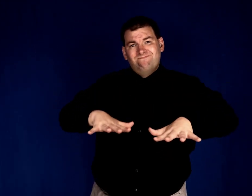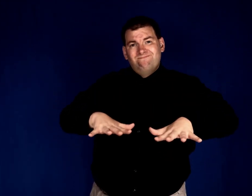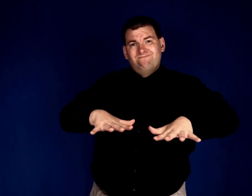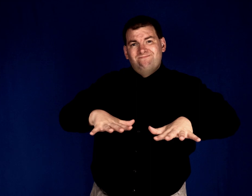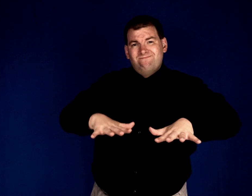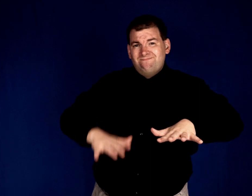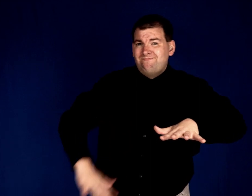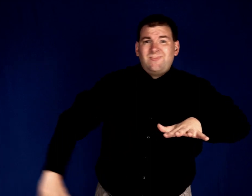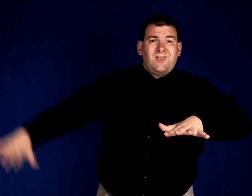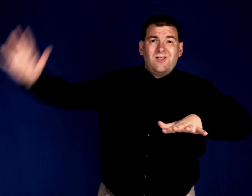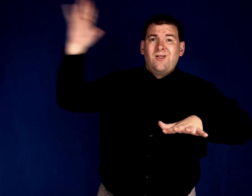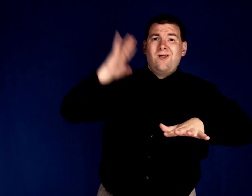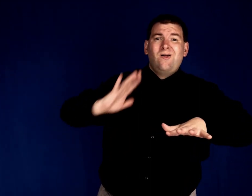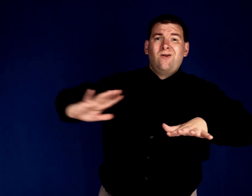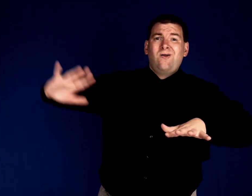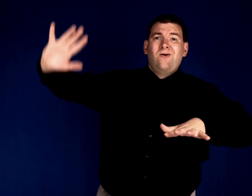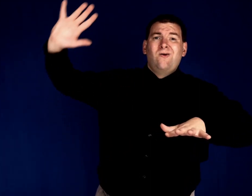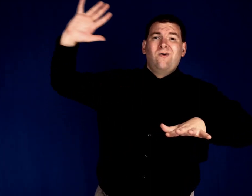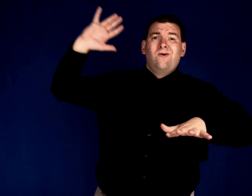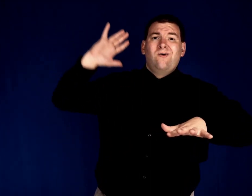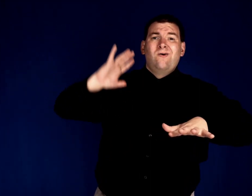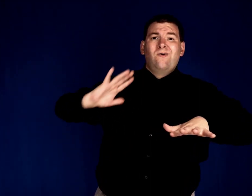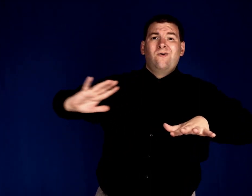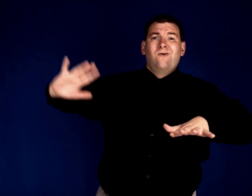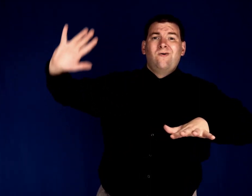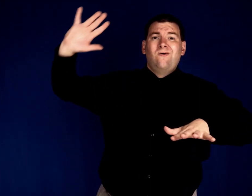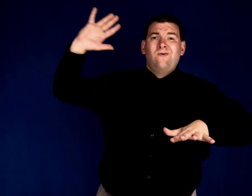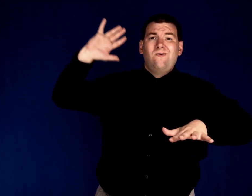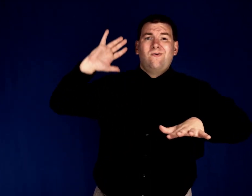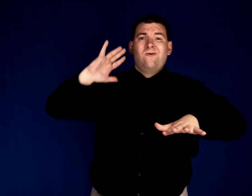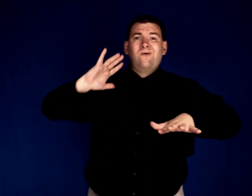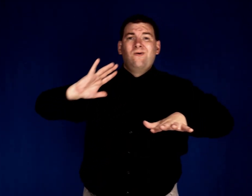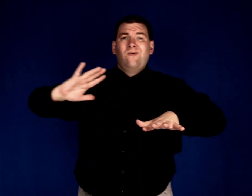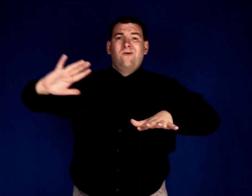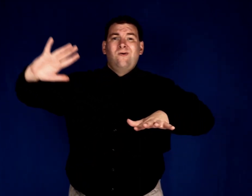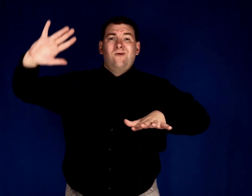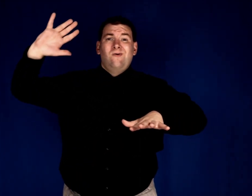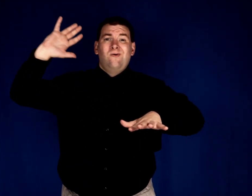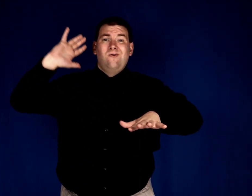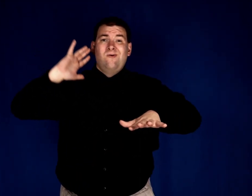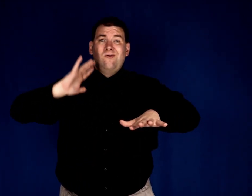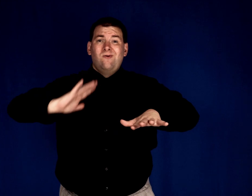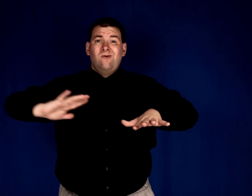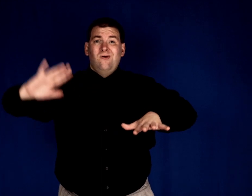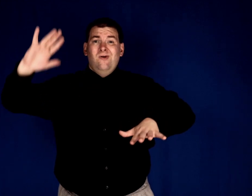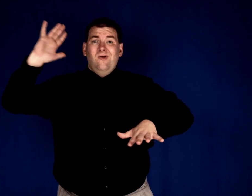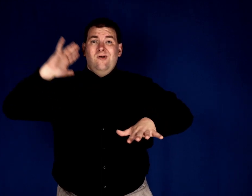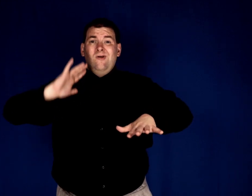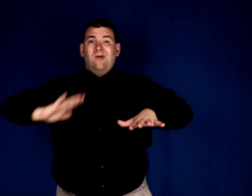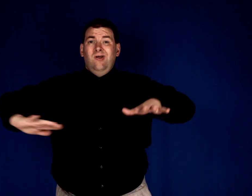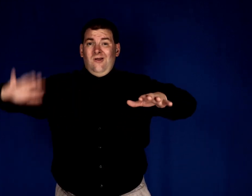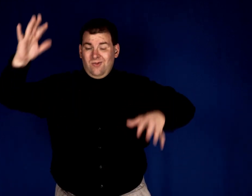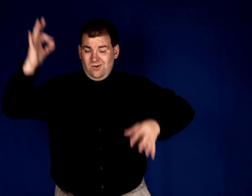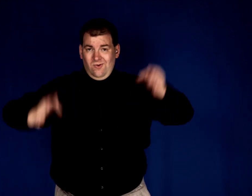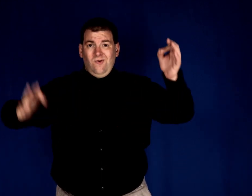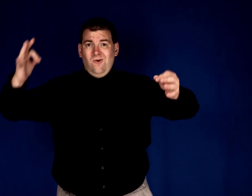Oh, I'll go in the